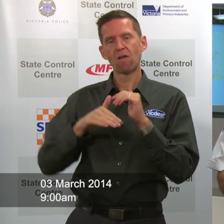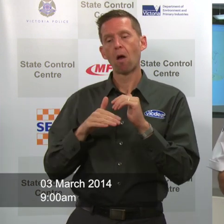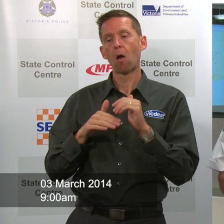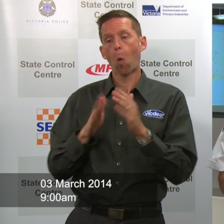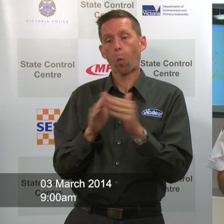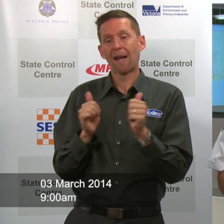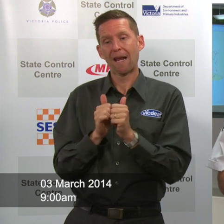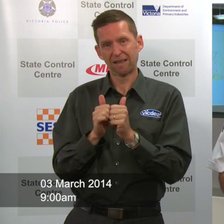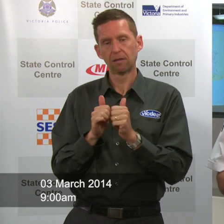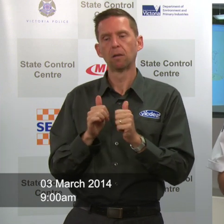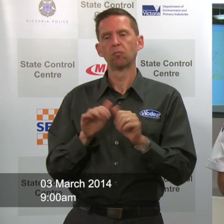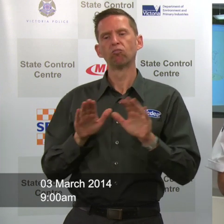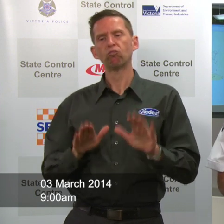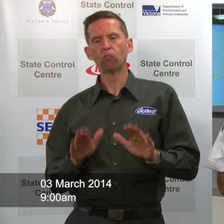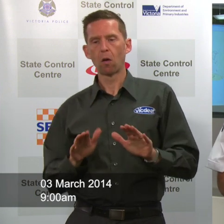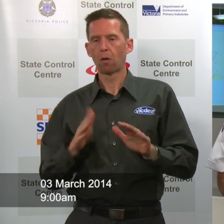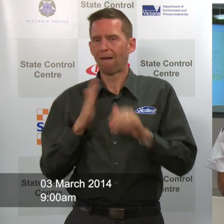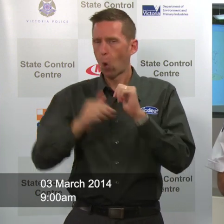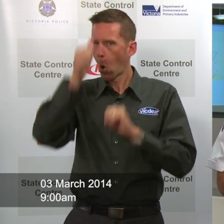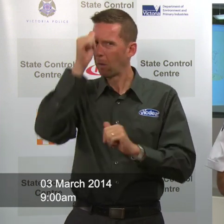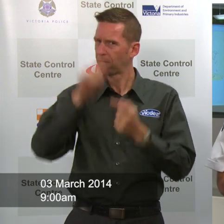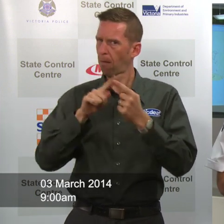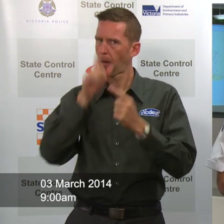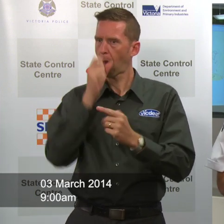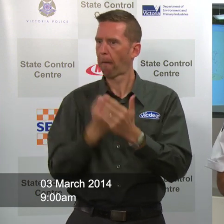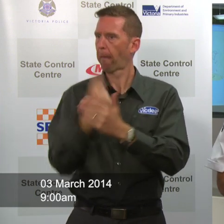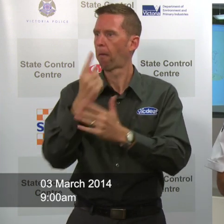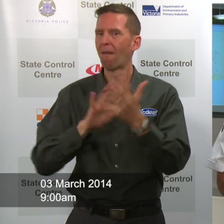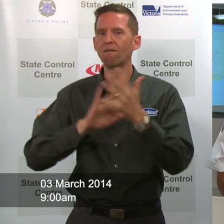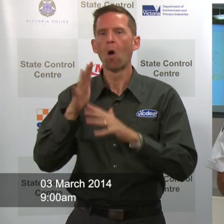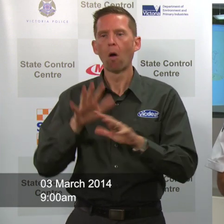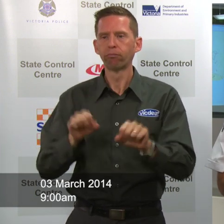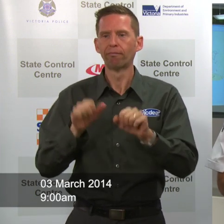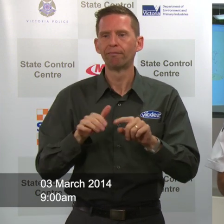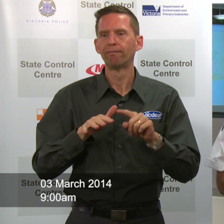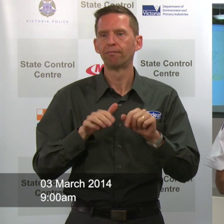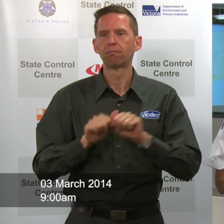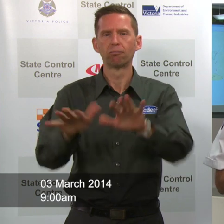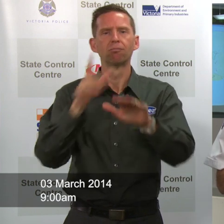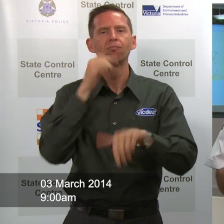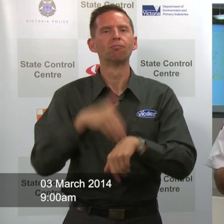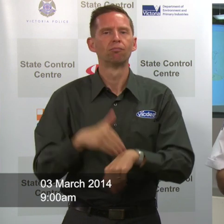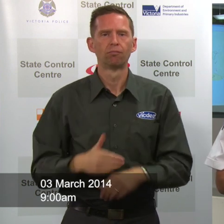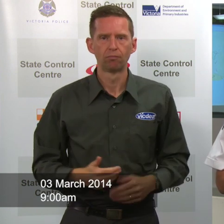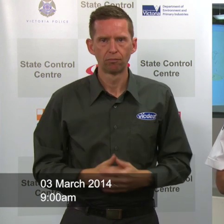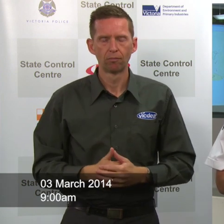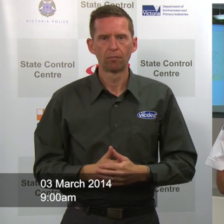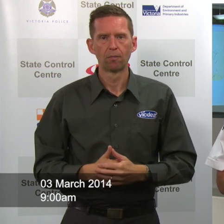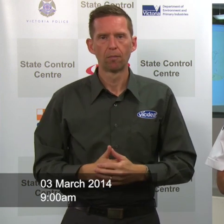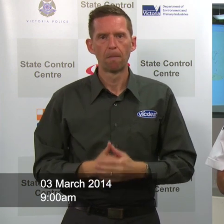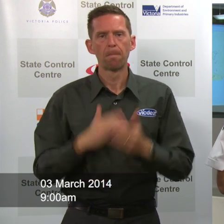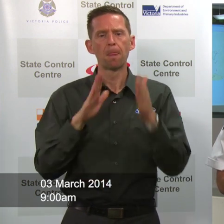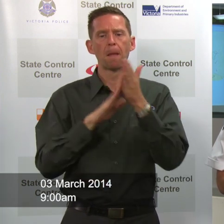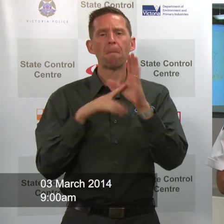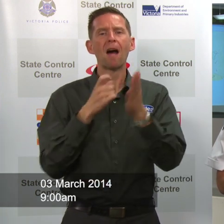which we welcome but that doesn't mean a small fire couldn't still start and and cause someone some grief. And the other one as we move into